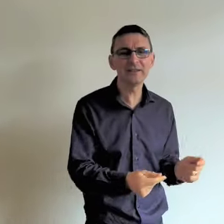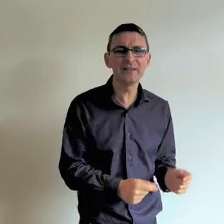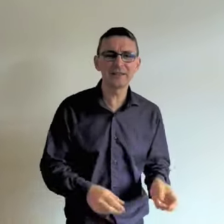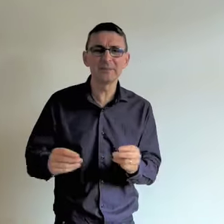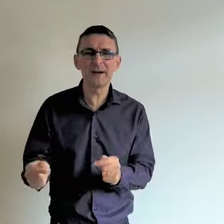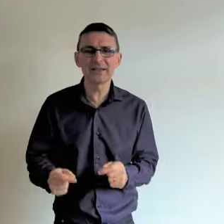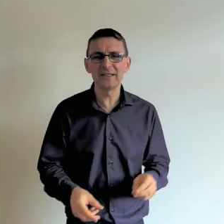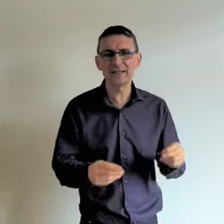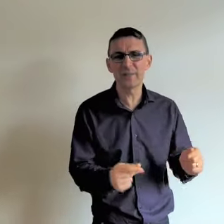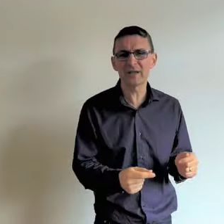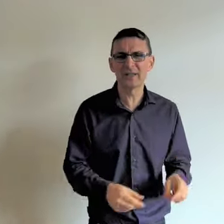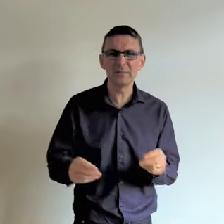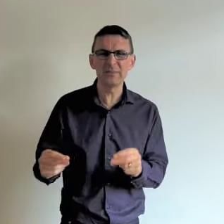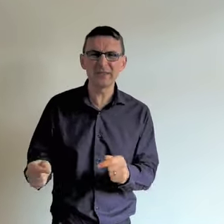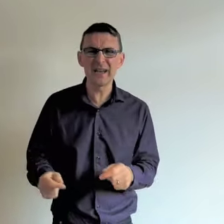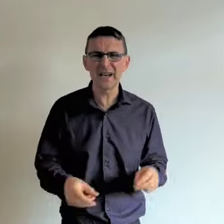Dr. Nickabucka, Nickabucka, number nine. He likes to dance and he keeps in time. Now let's get the rhythm of the feet.